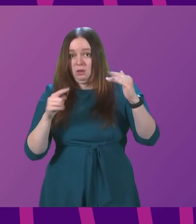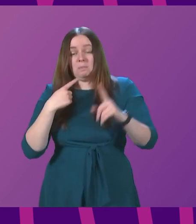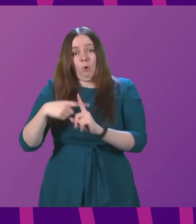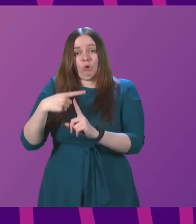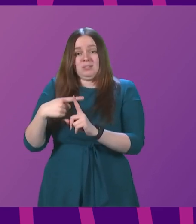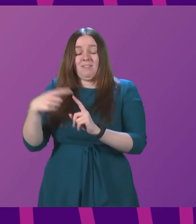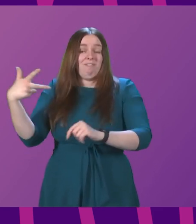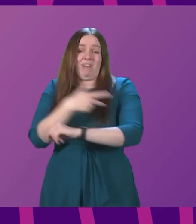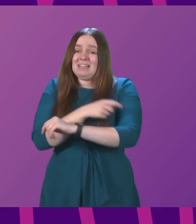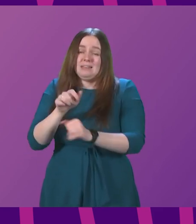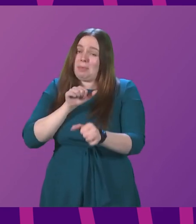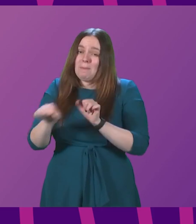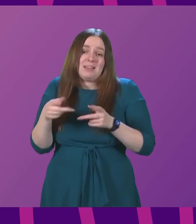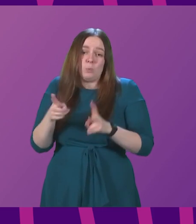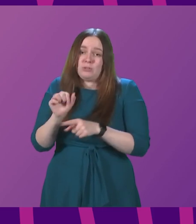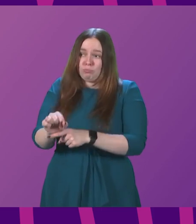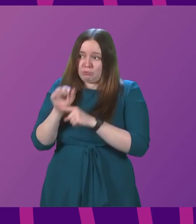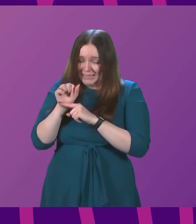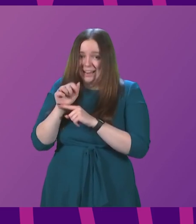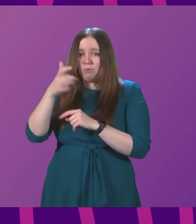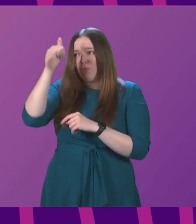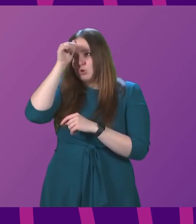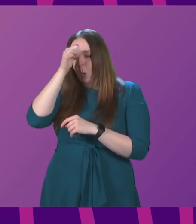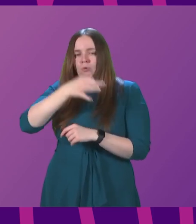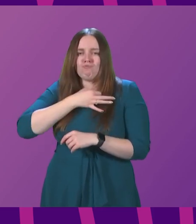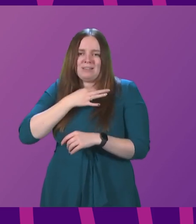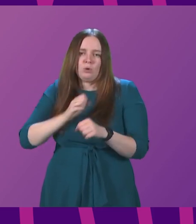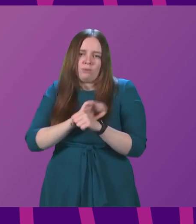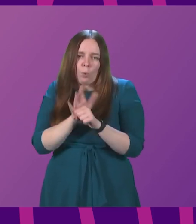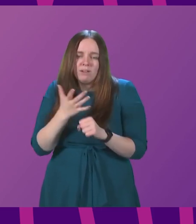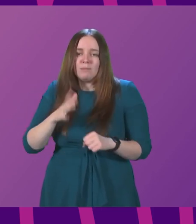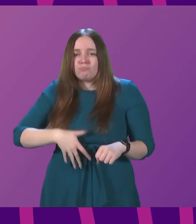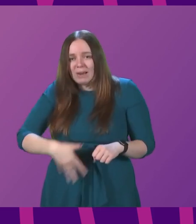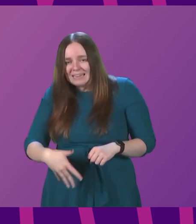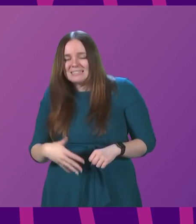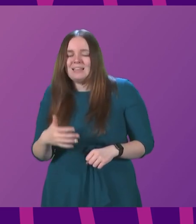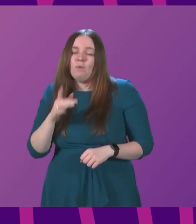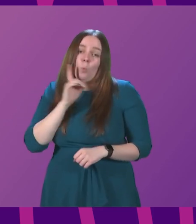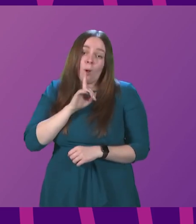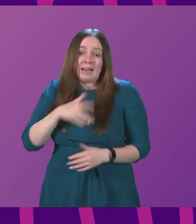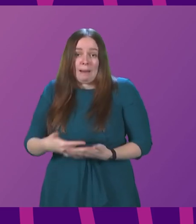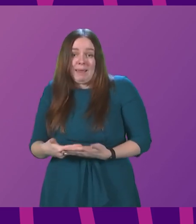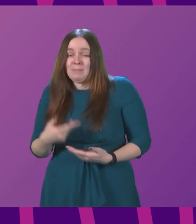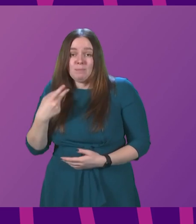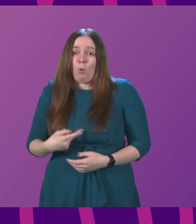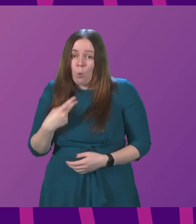Vaccination is the best way to protect against known risks of COVID in pregnancy for both women and for babies, including admission of